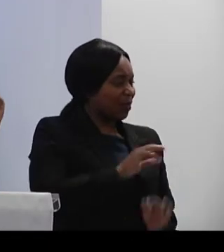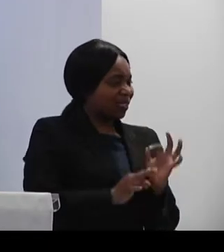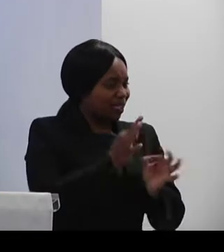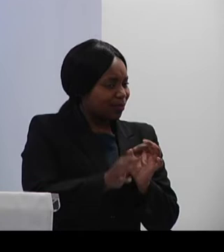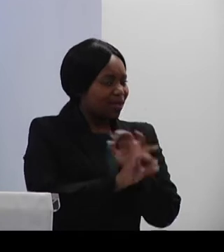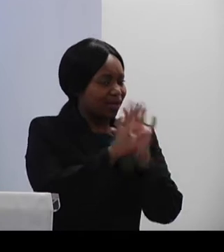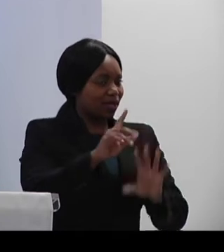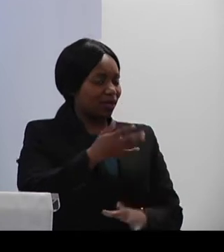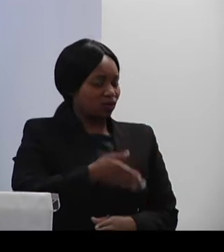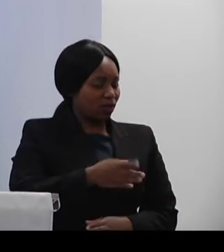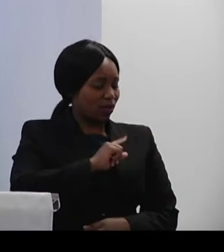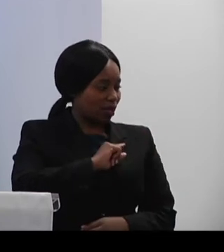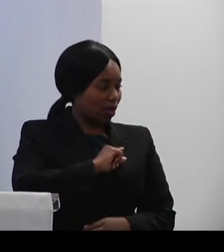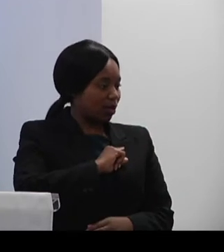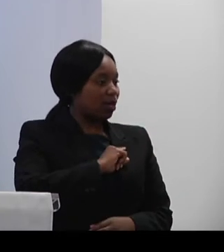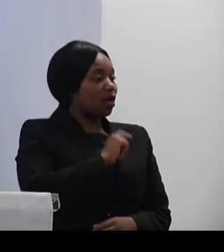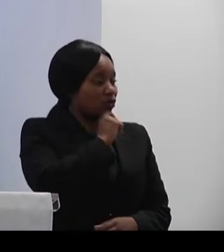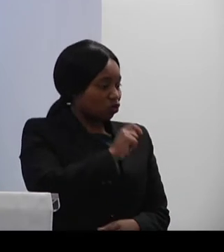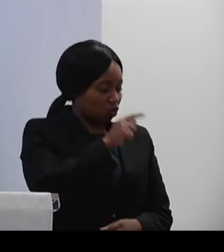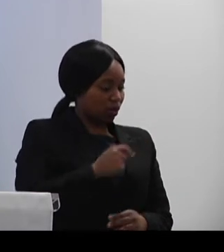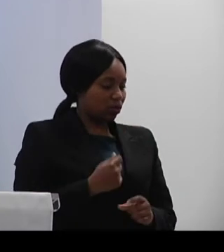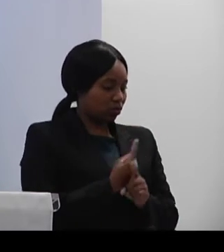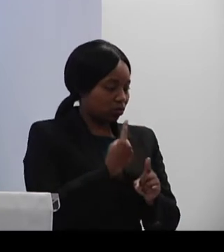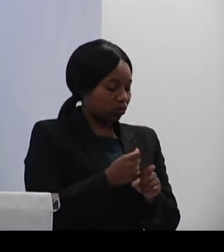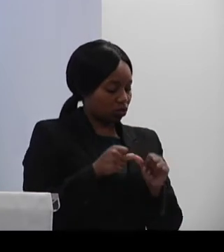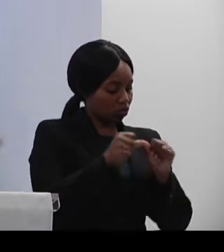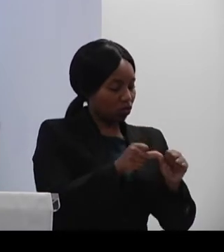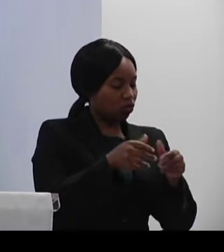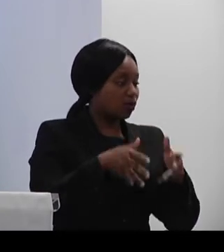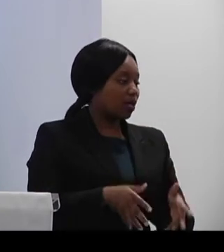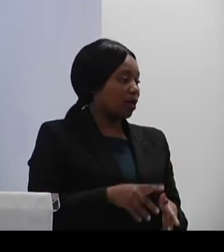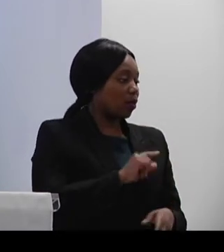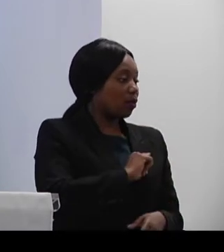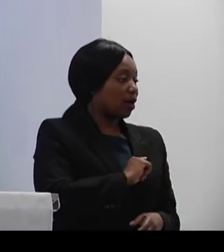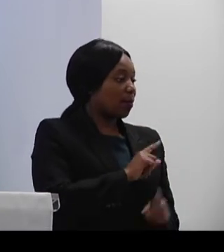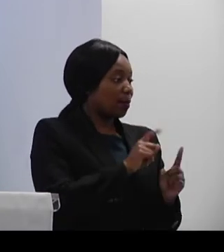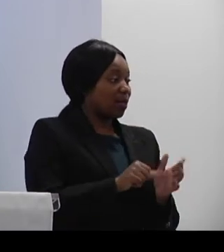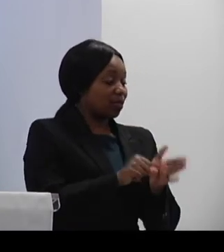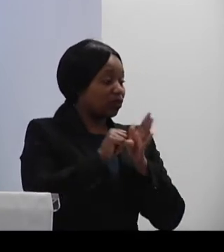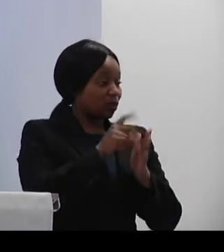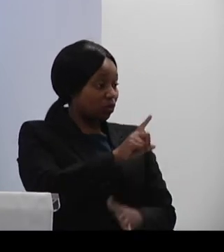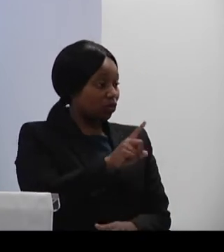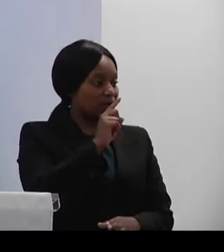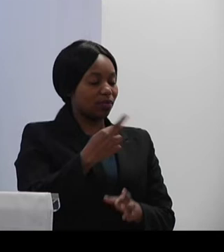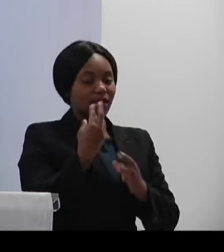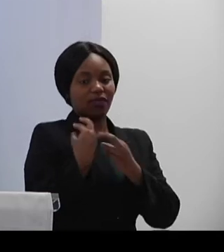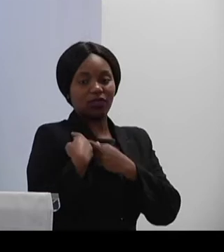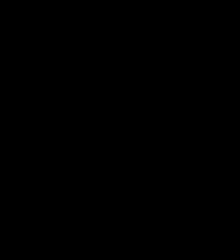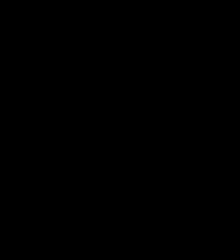capability to continue existing, but of importance, we have the responsibility to account.